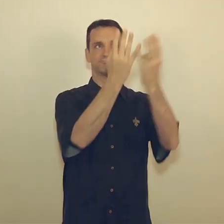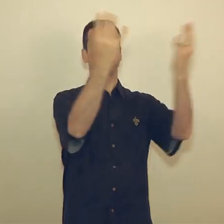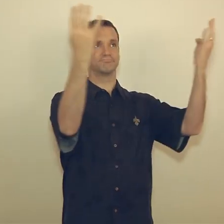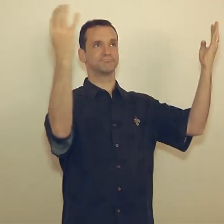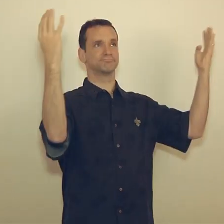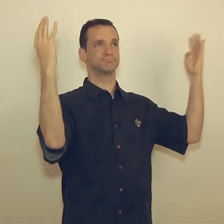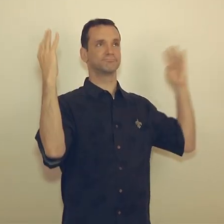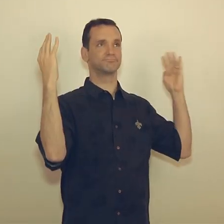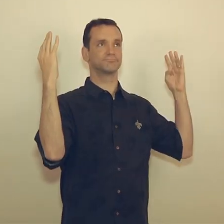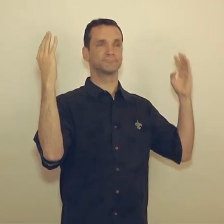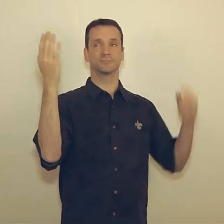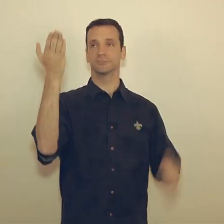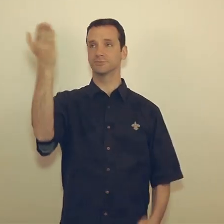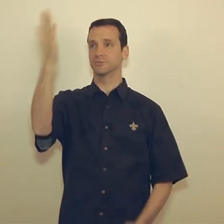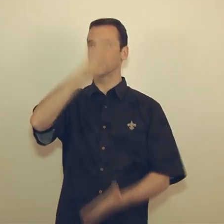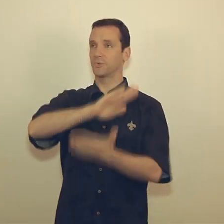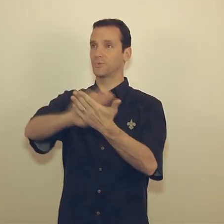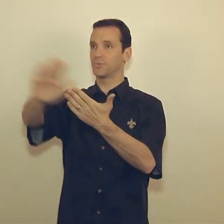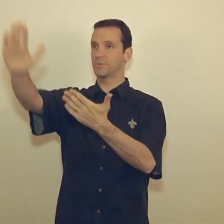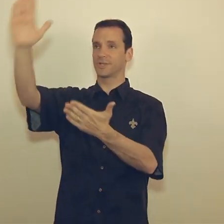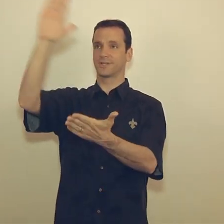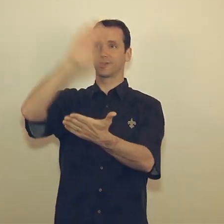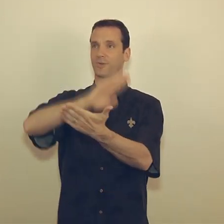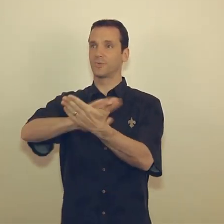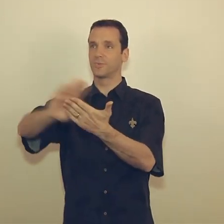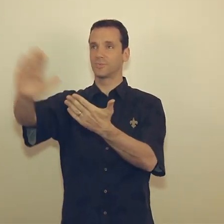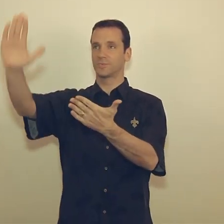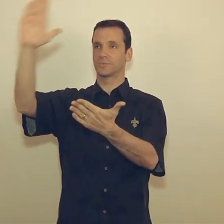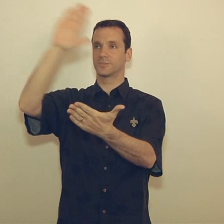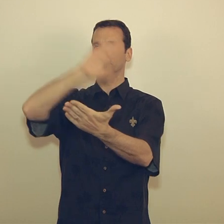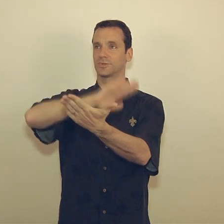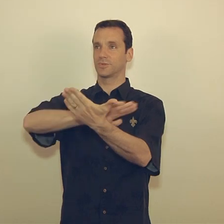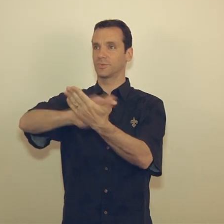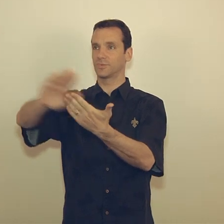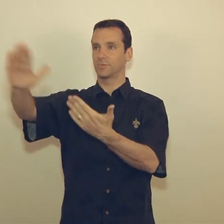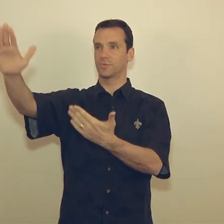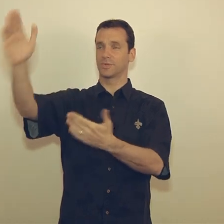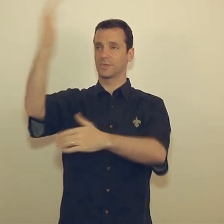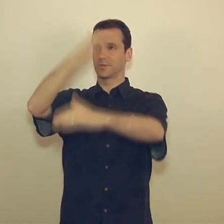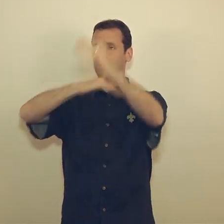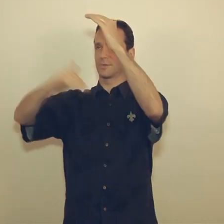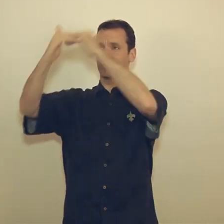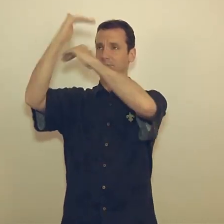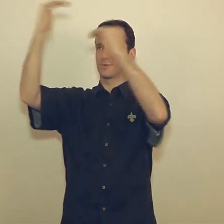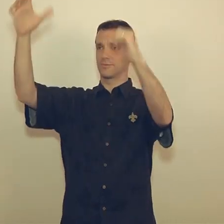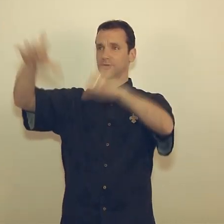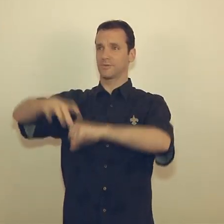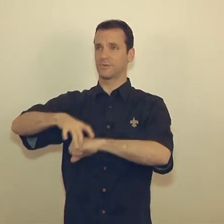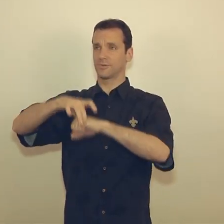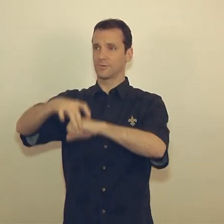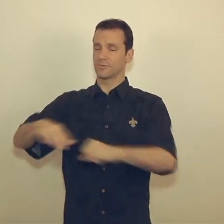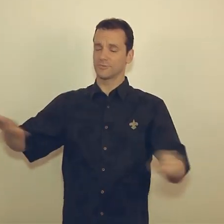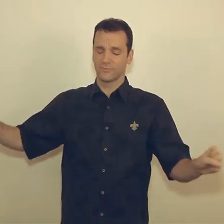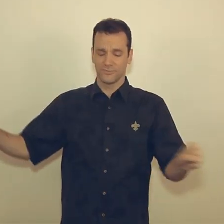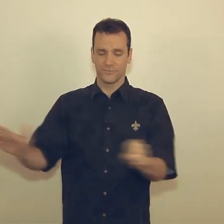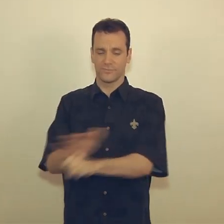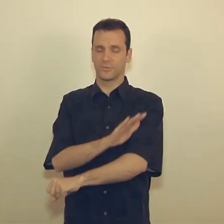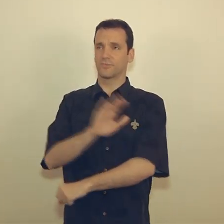Holy, holy, holy Lord, God of hosts. Heaven and earth are full of your